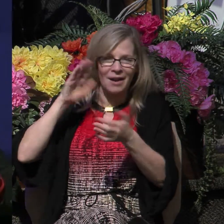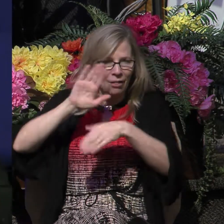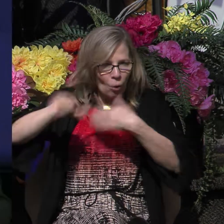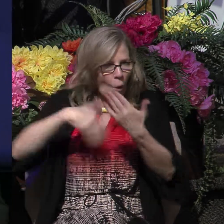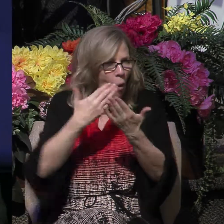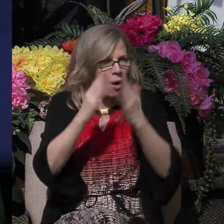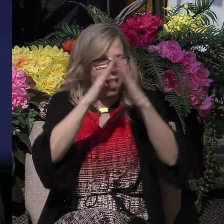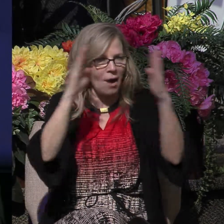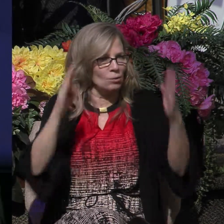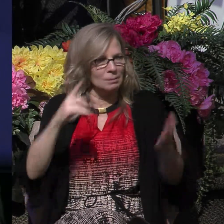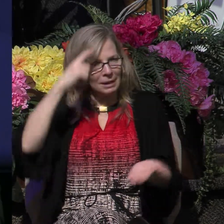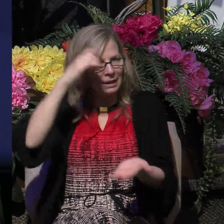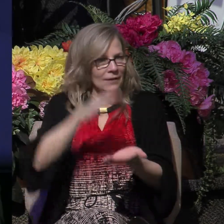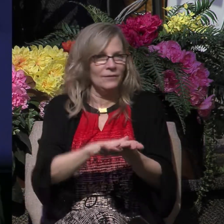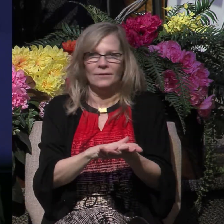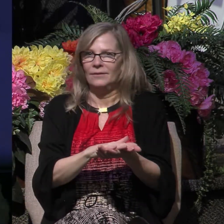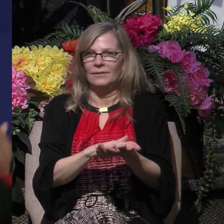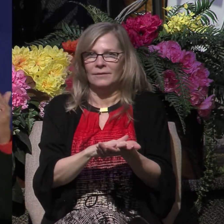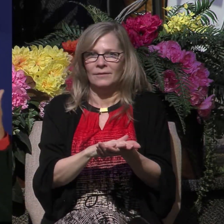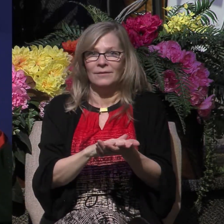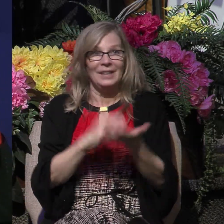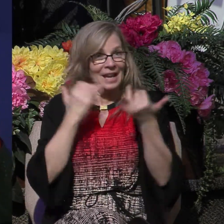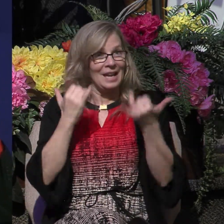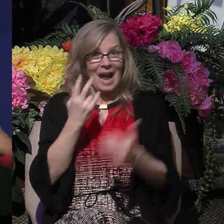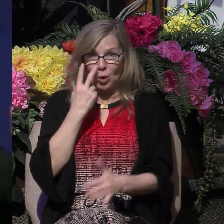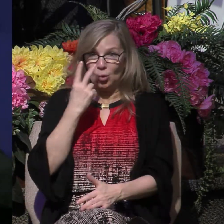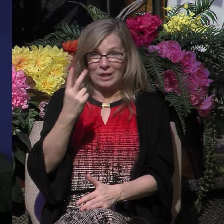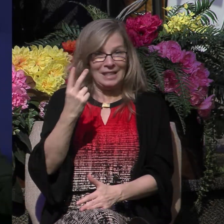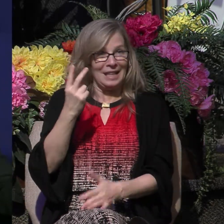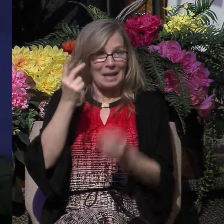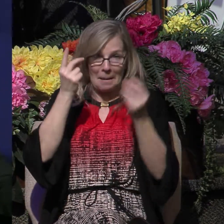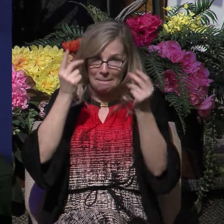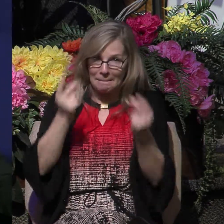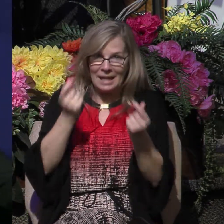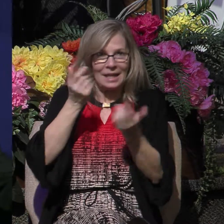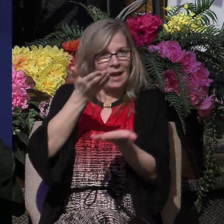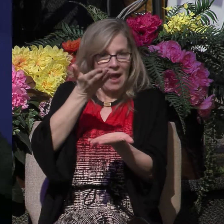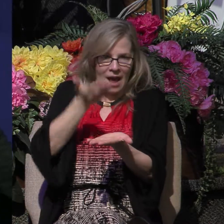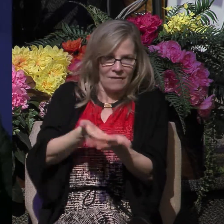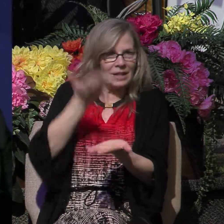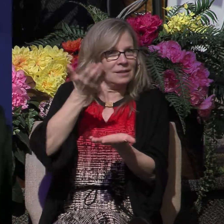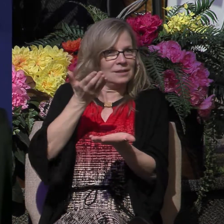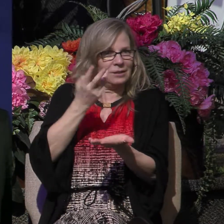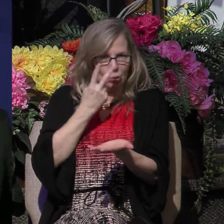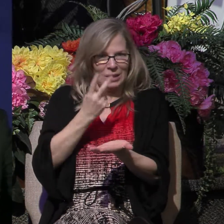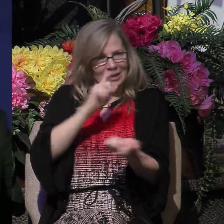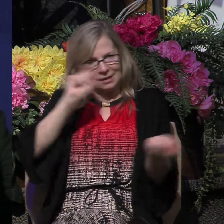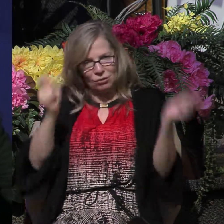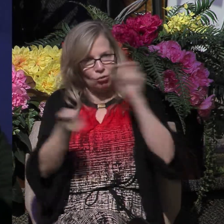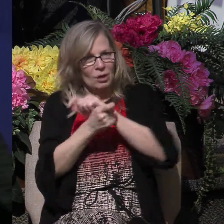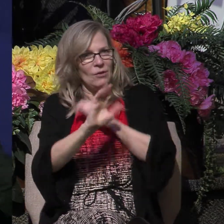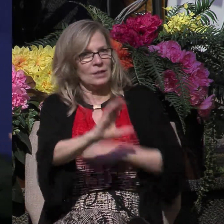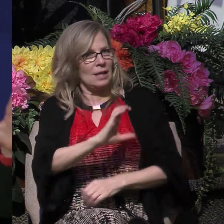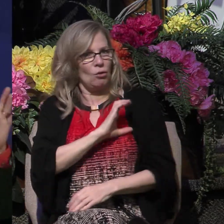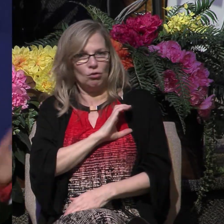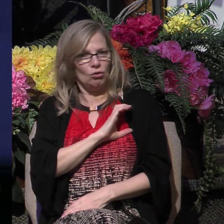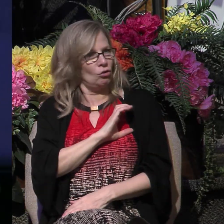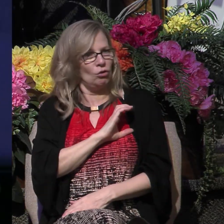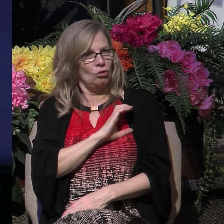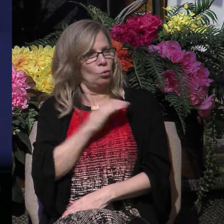believed, and now you see the immediate, immediate transformation that has taken place